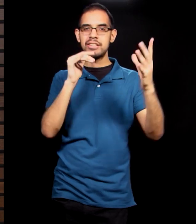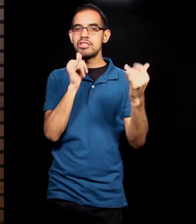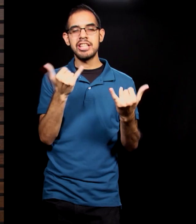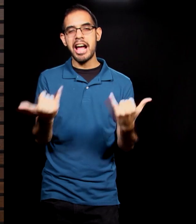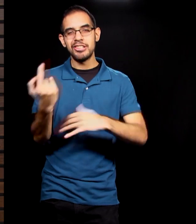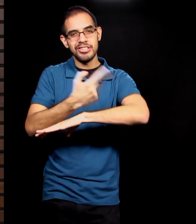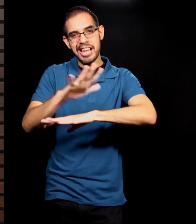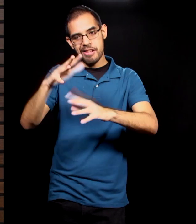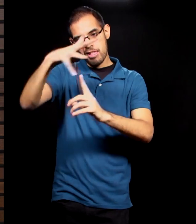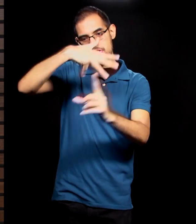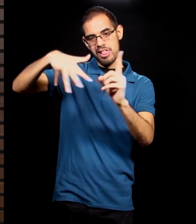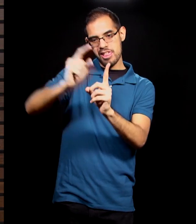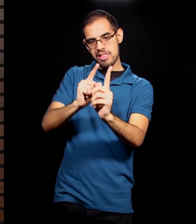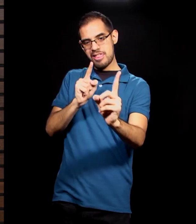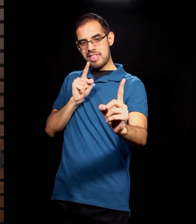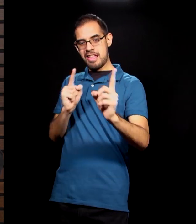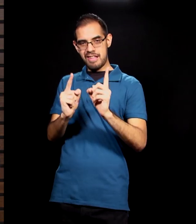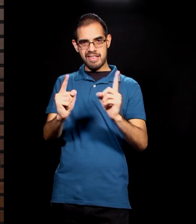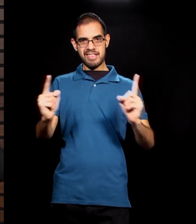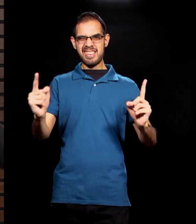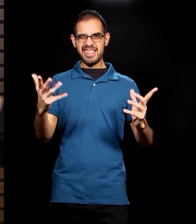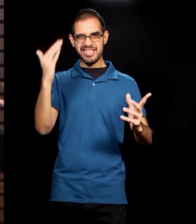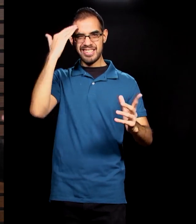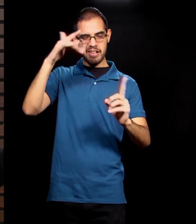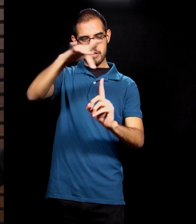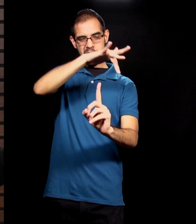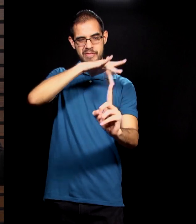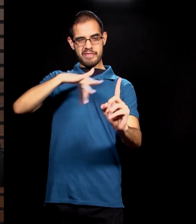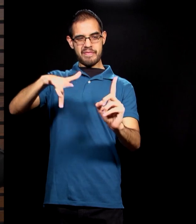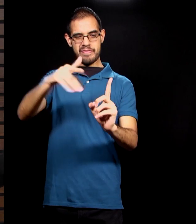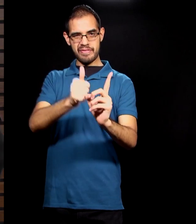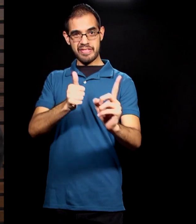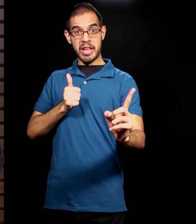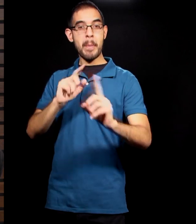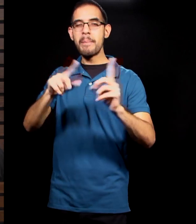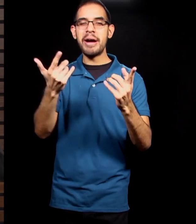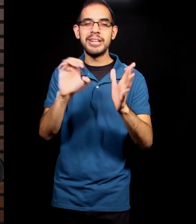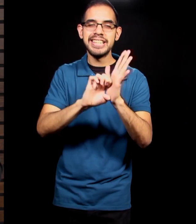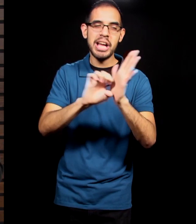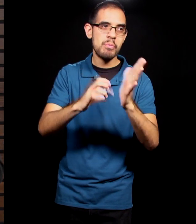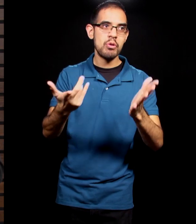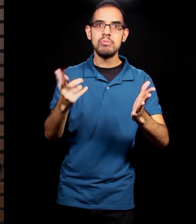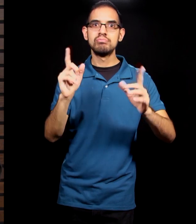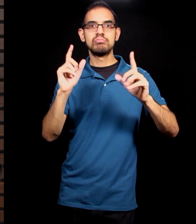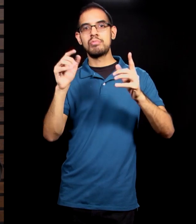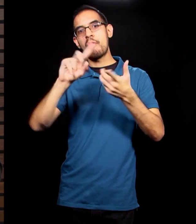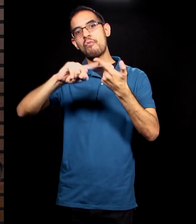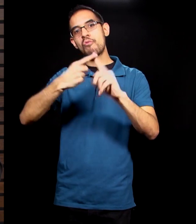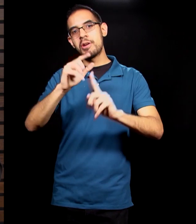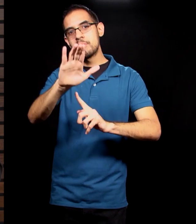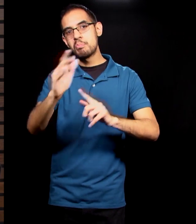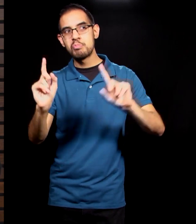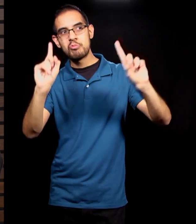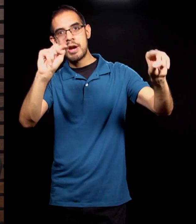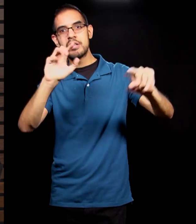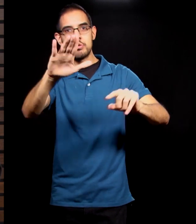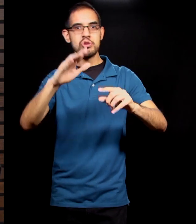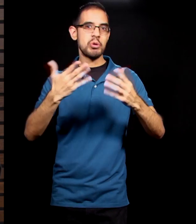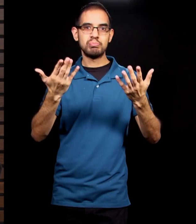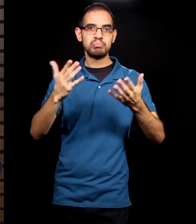call, and it's a dear friend who lives out of town, and they've driven to your town. And they call you up, and they say, hey, I wanted